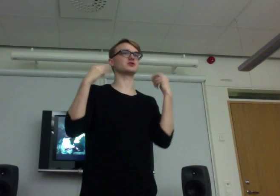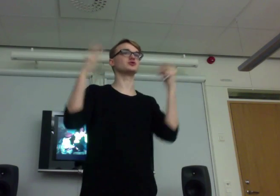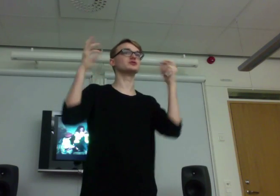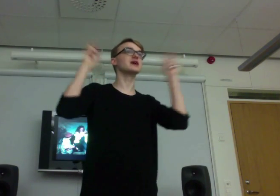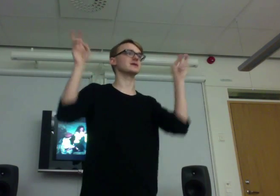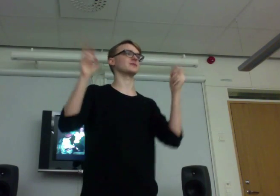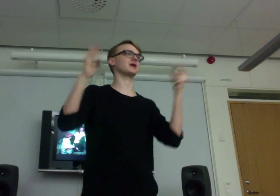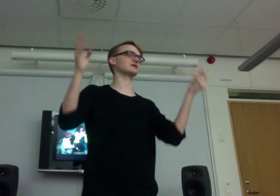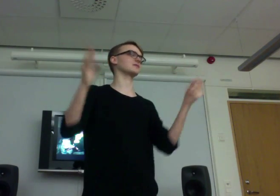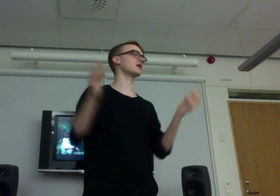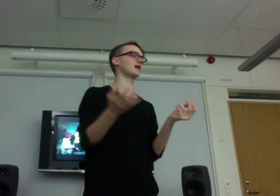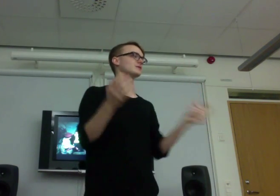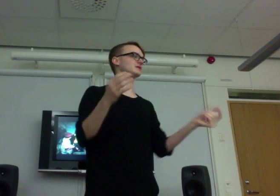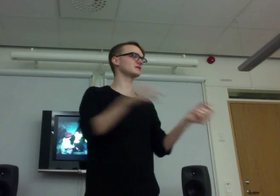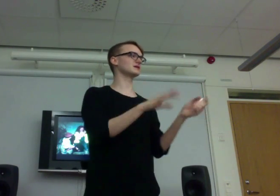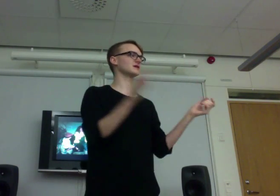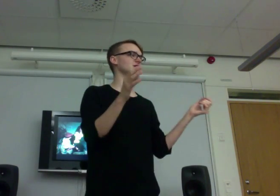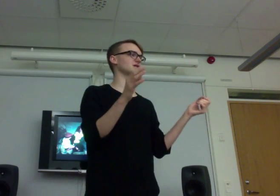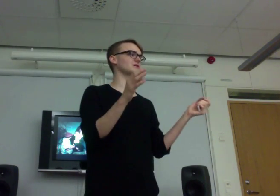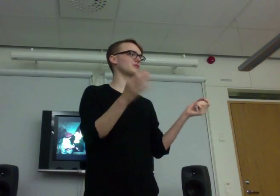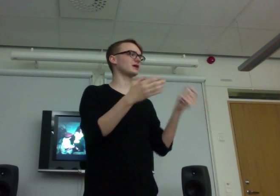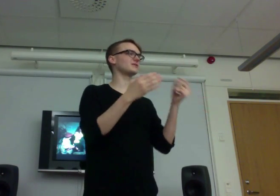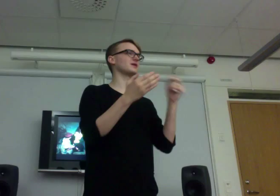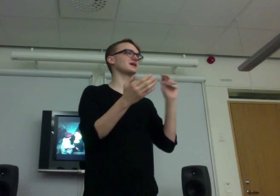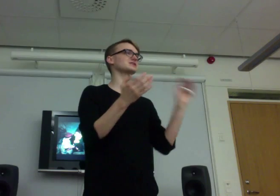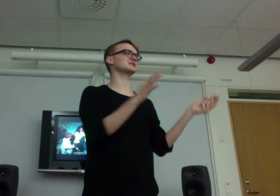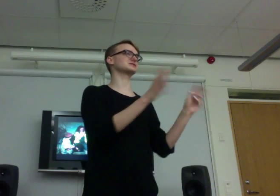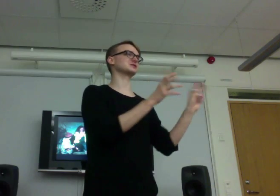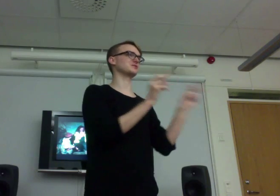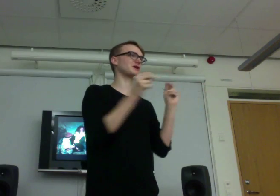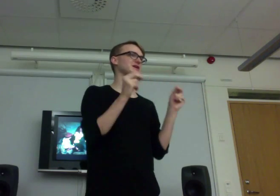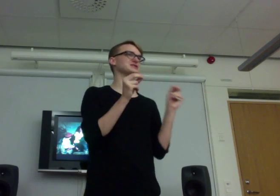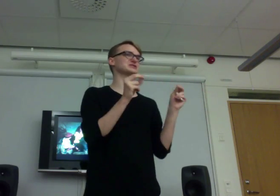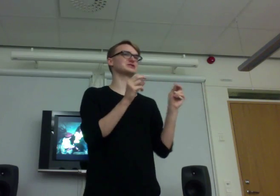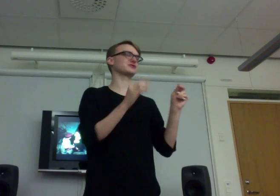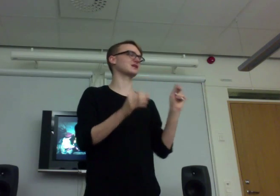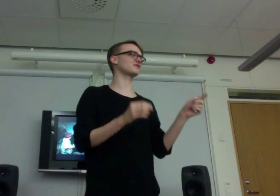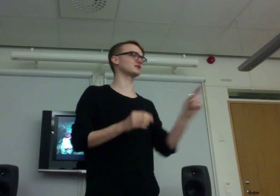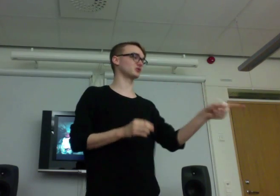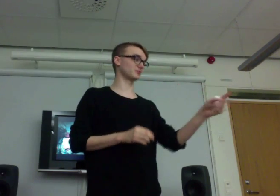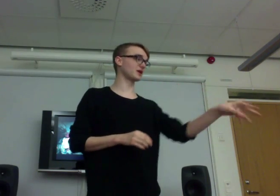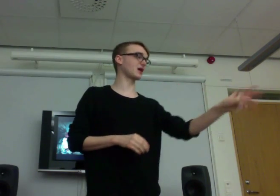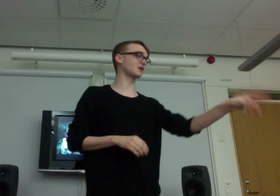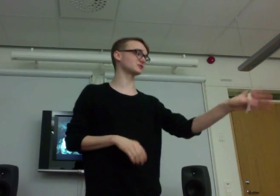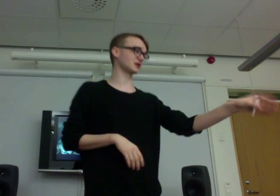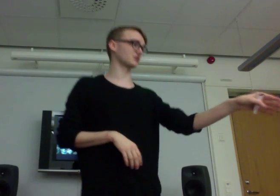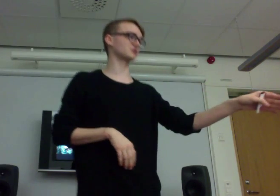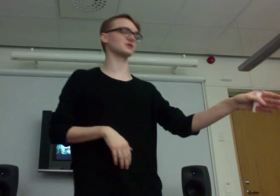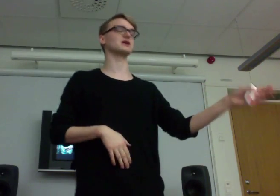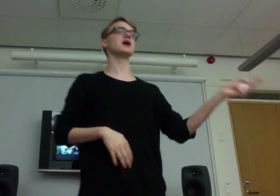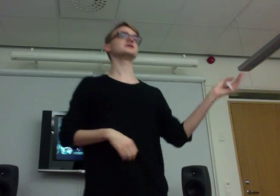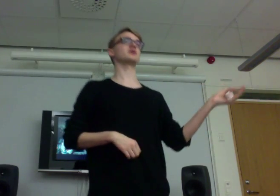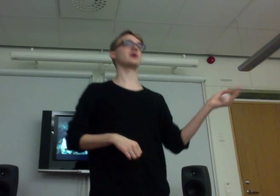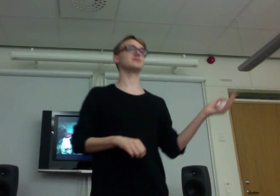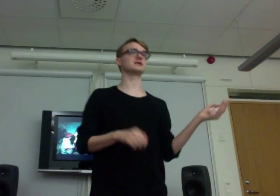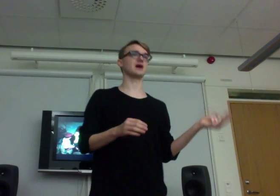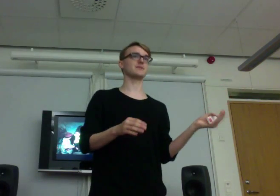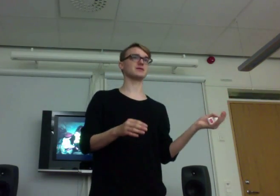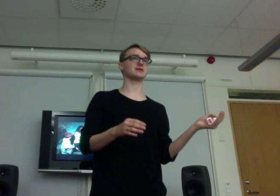good game, a bad game. I mean, the, my English is not that fine too. But I understand your question. So, I mean, I meant that